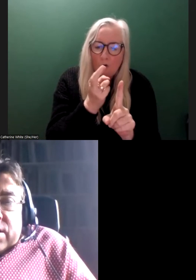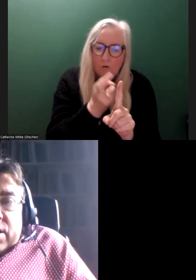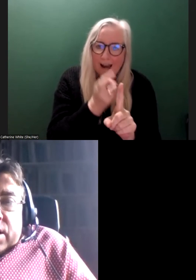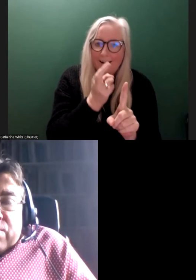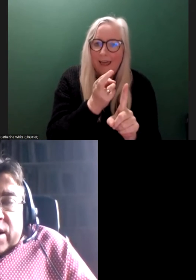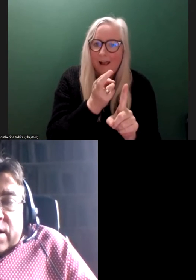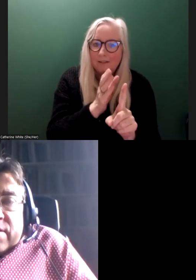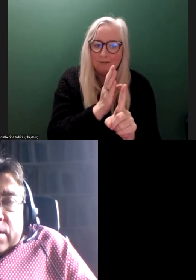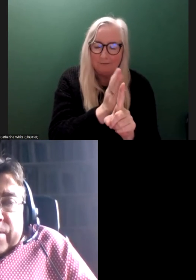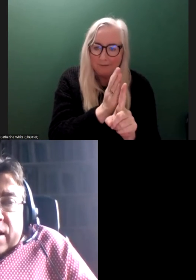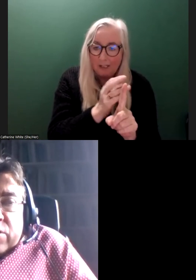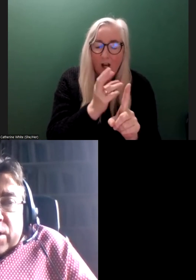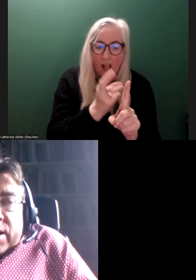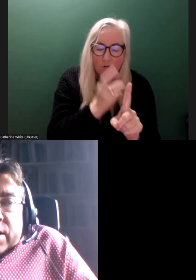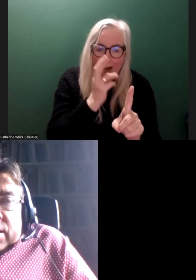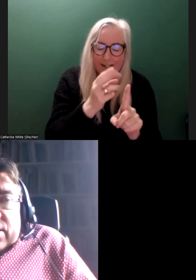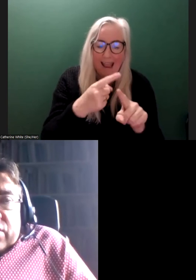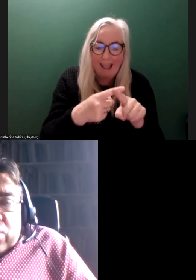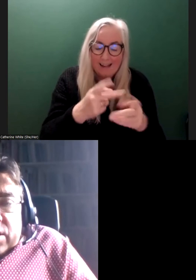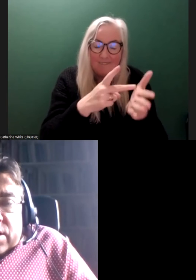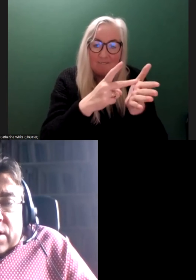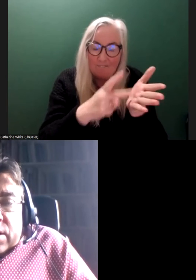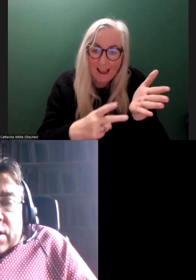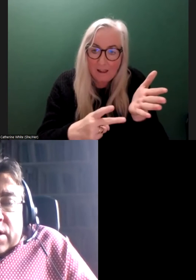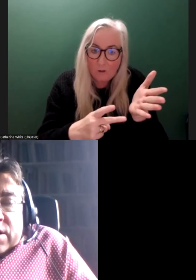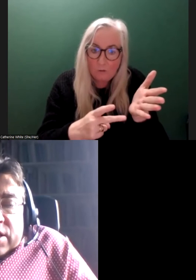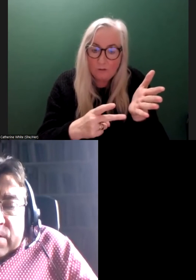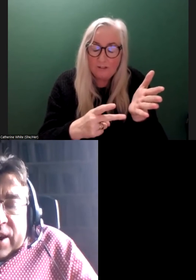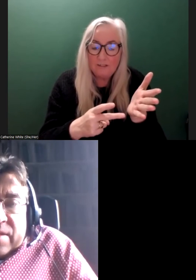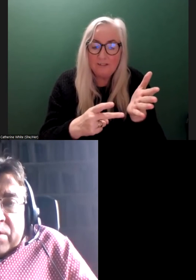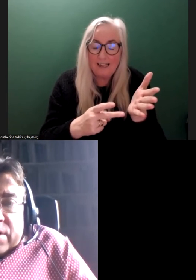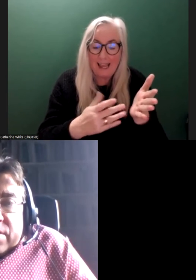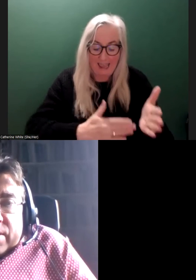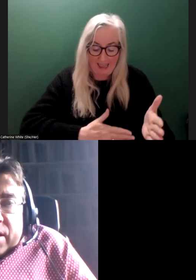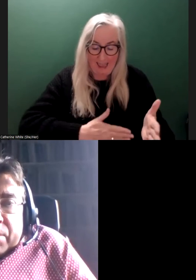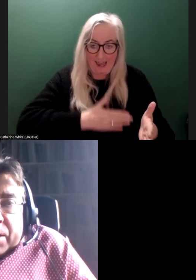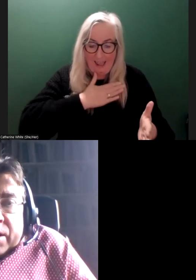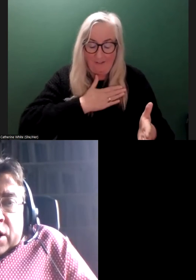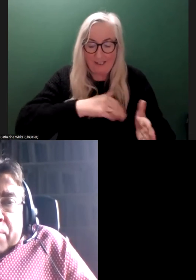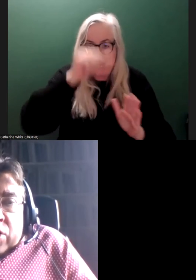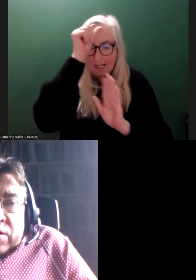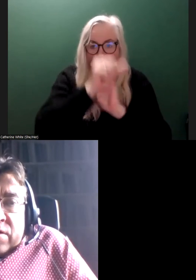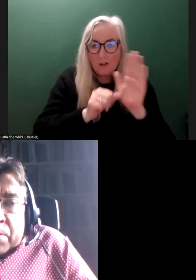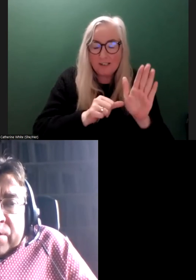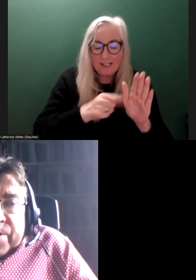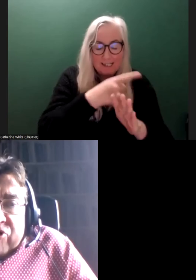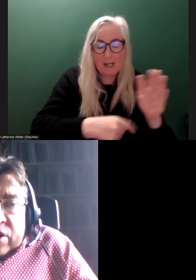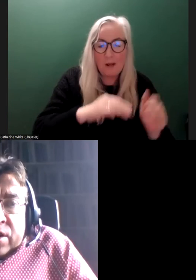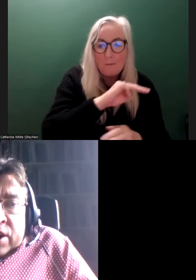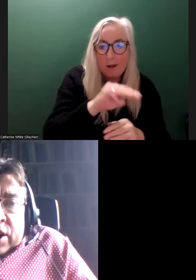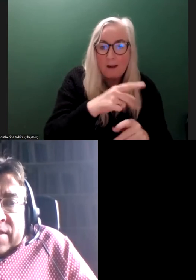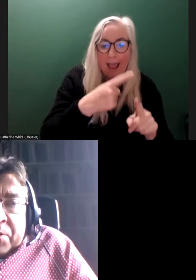valuing not only the lived experience of disabled people, but also the